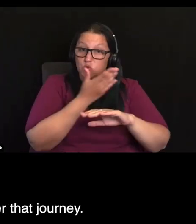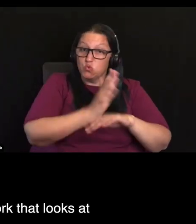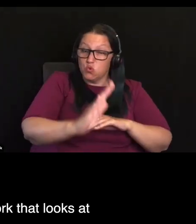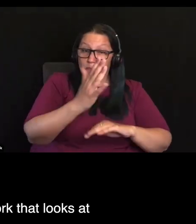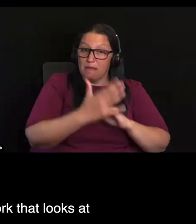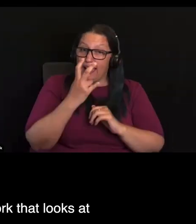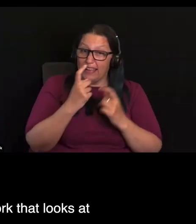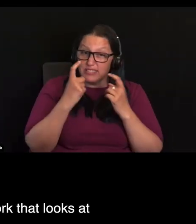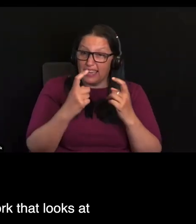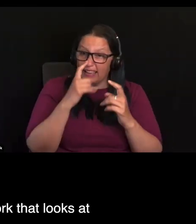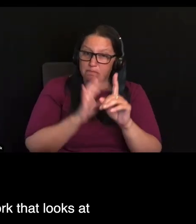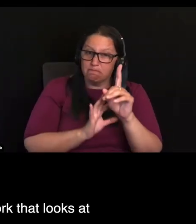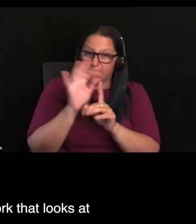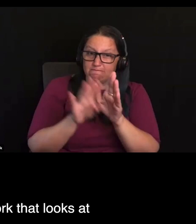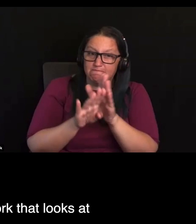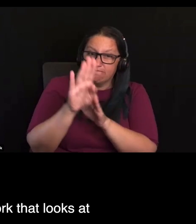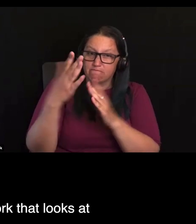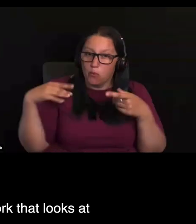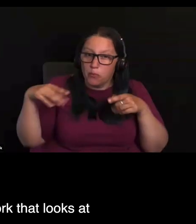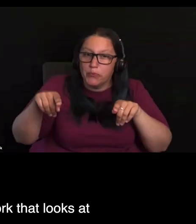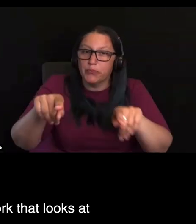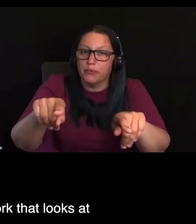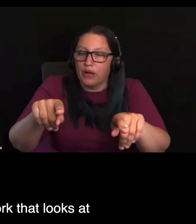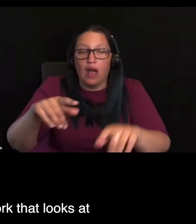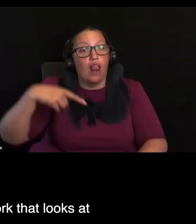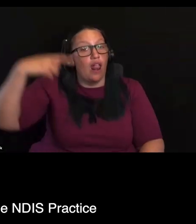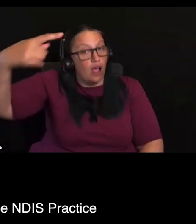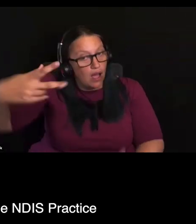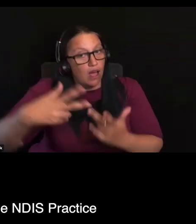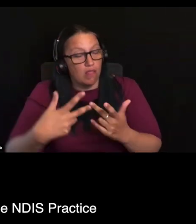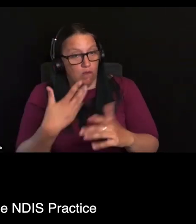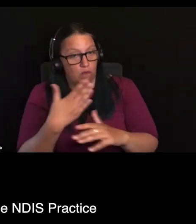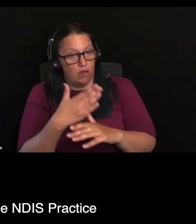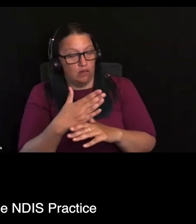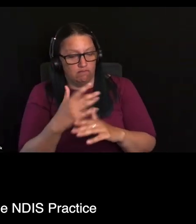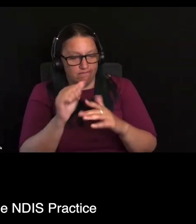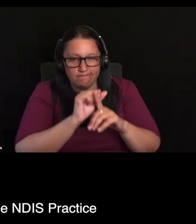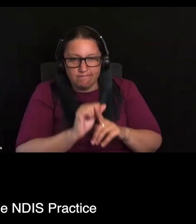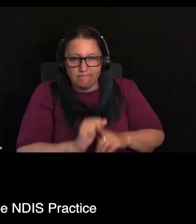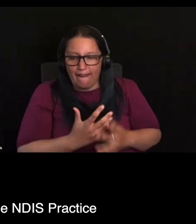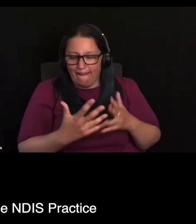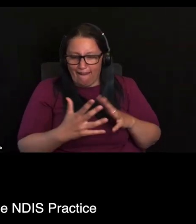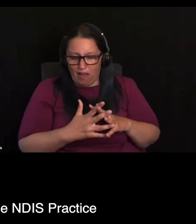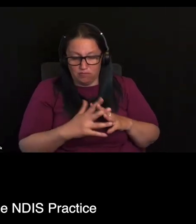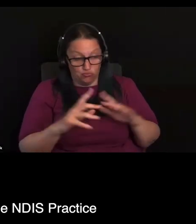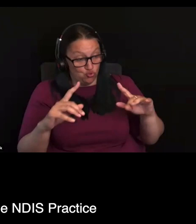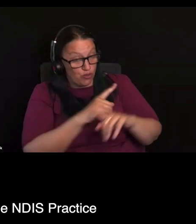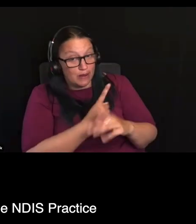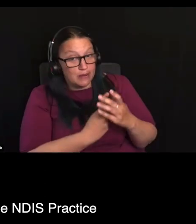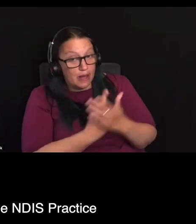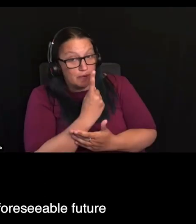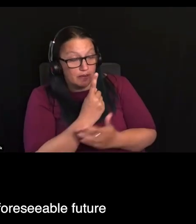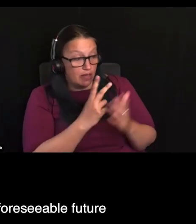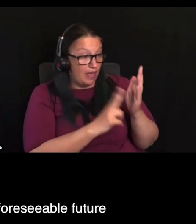journey. And then there may be other work that looks at any changes that may occur in the